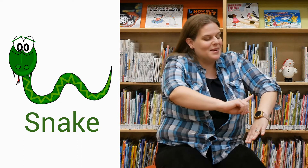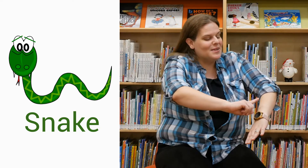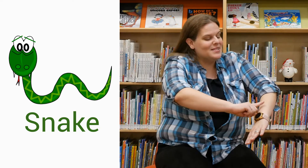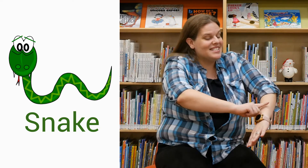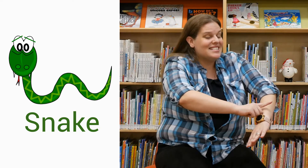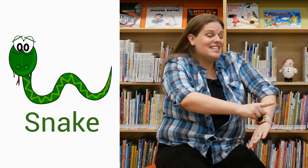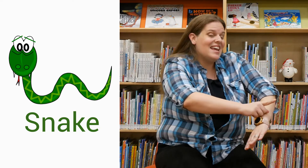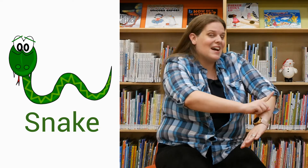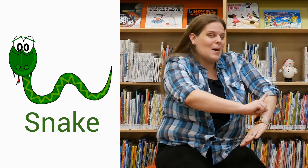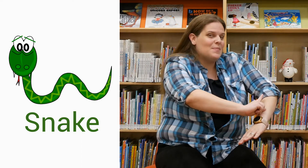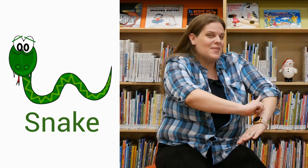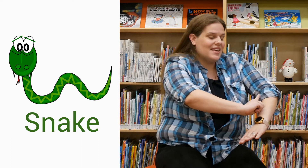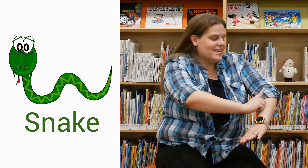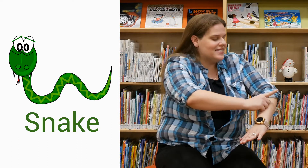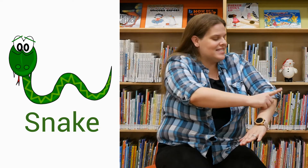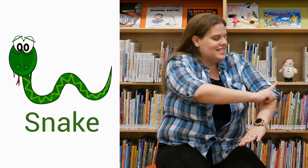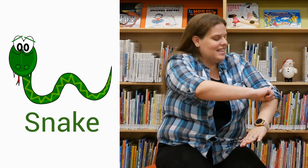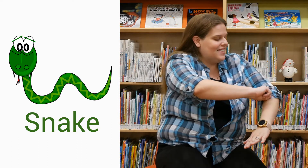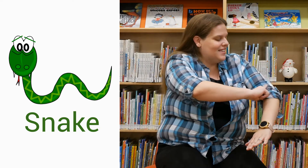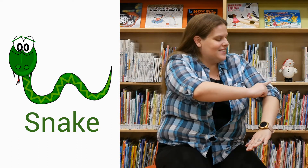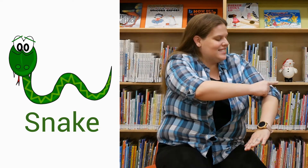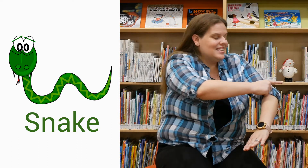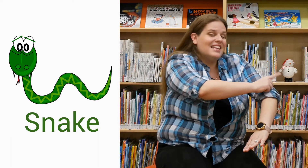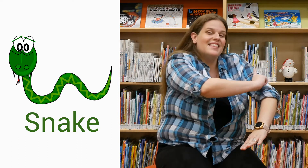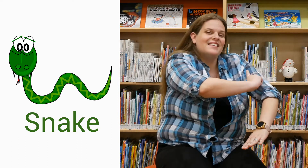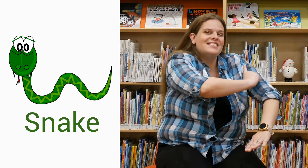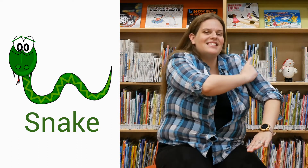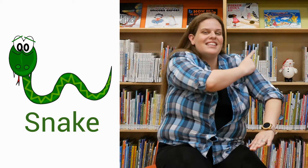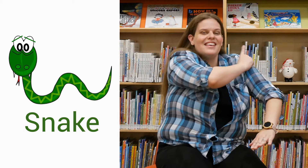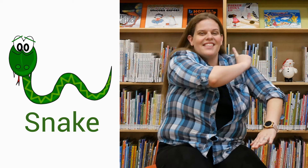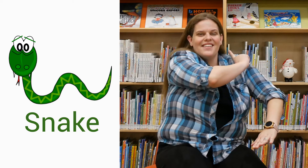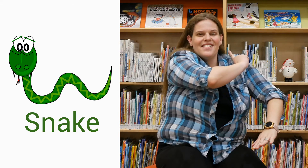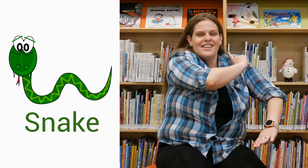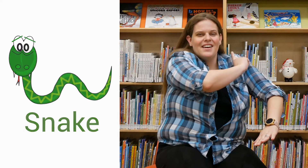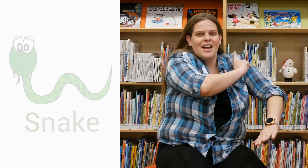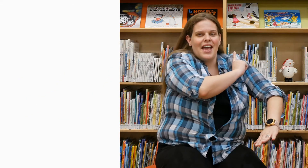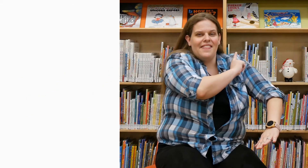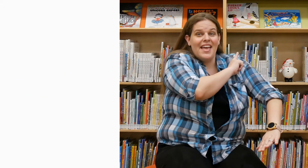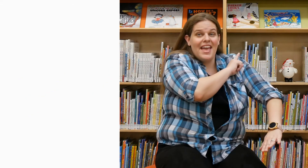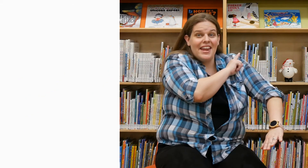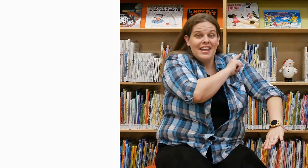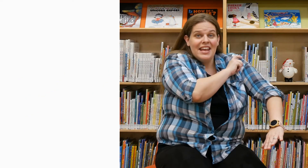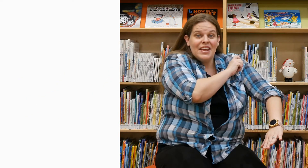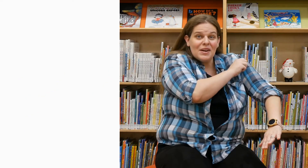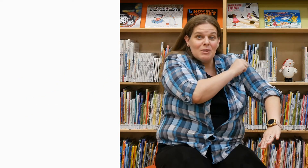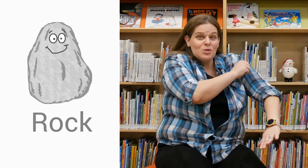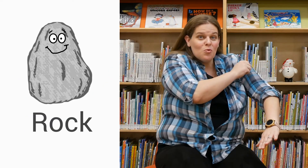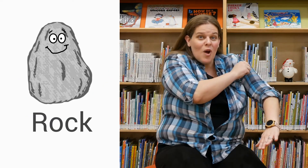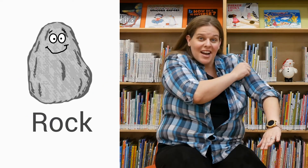goes a snake up the hill. Slither, slither, slither. And then here comes a rock